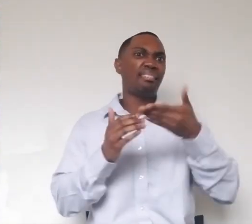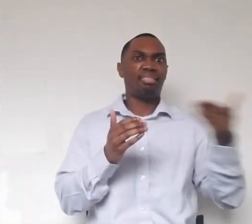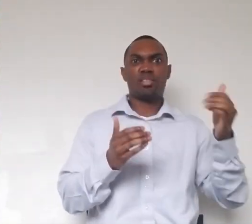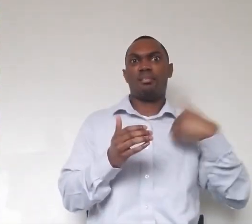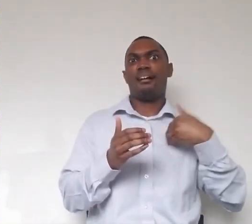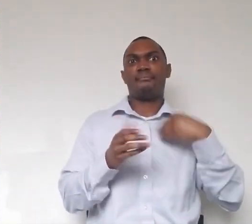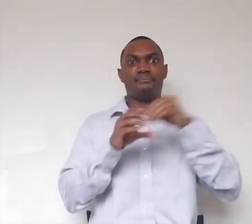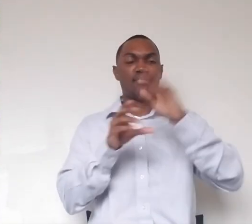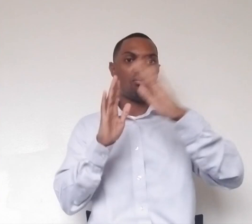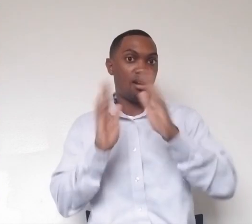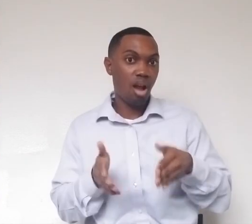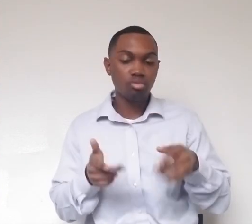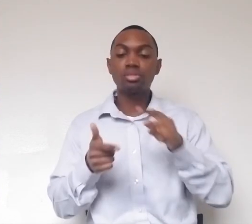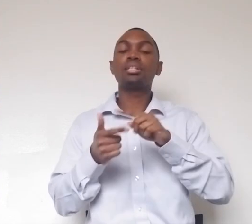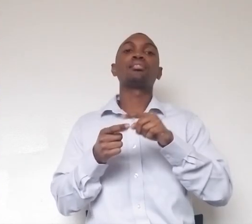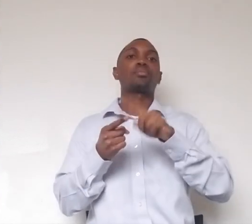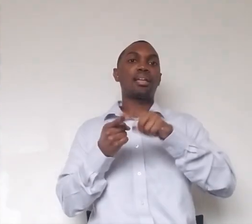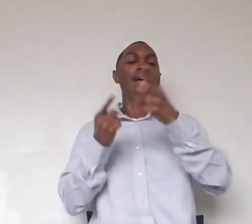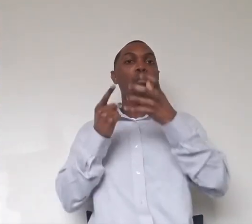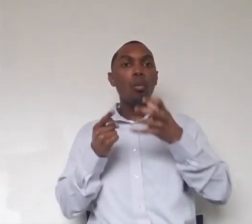to transform yourselves into lions to make your own mane.